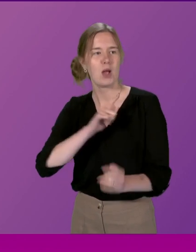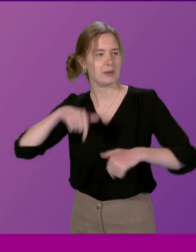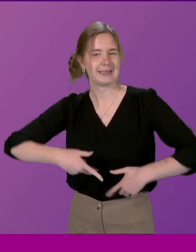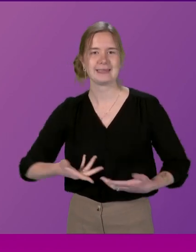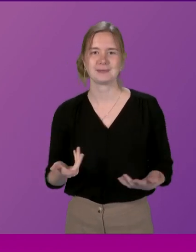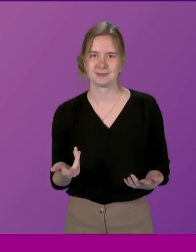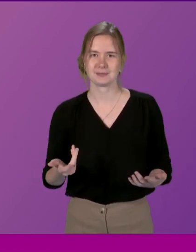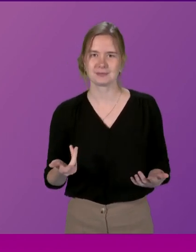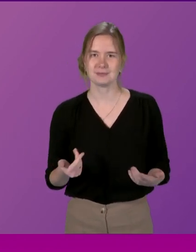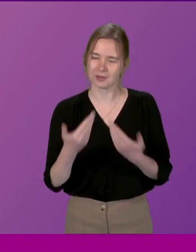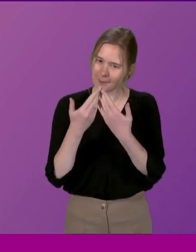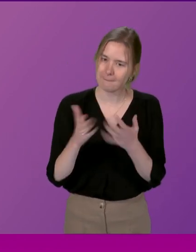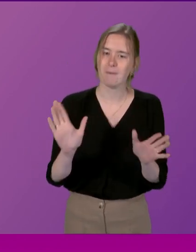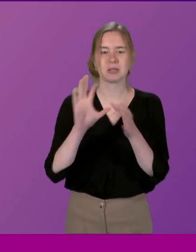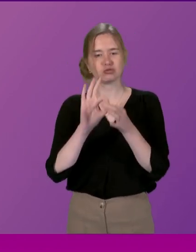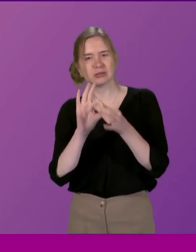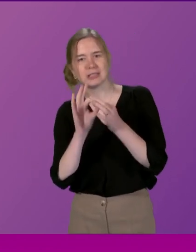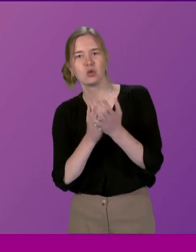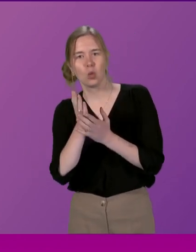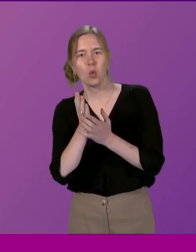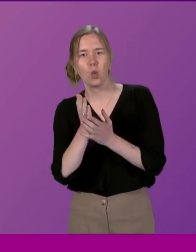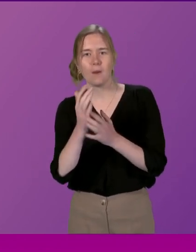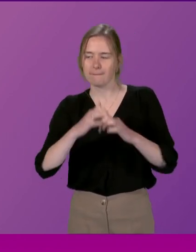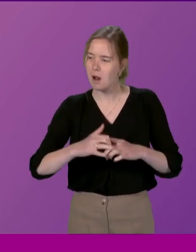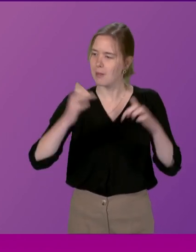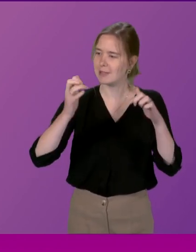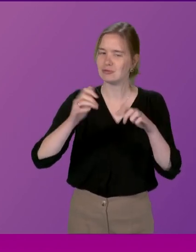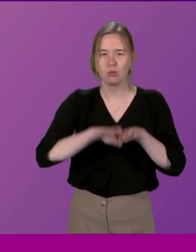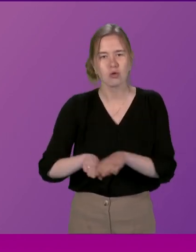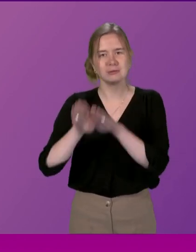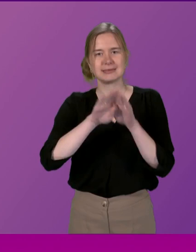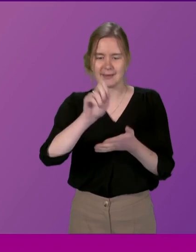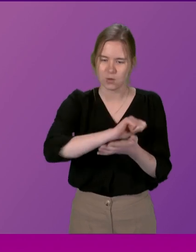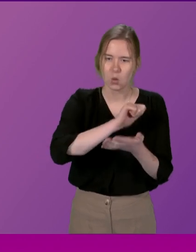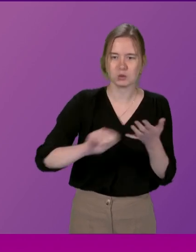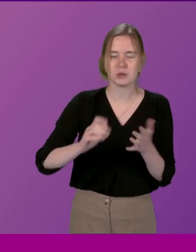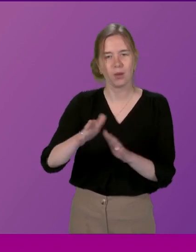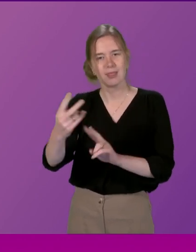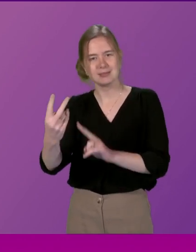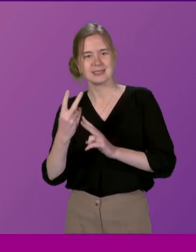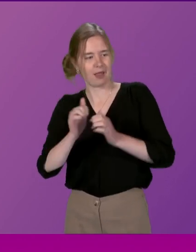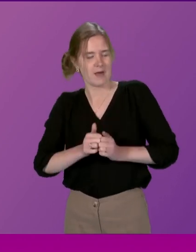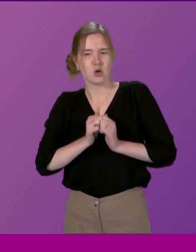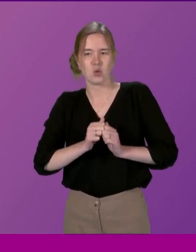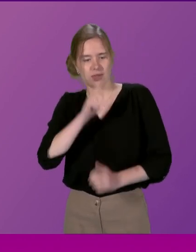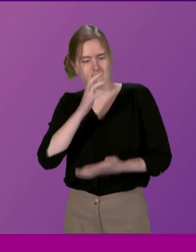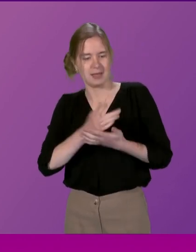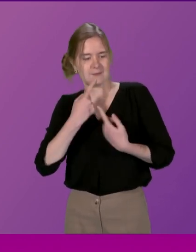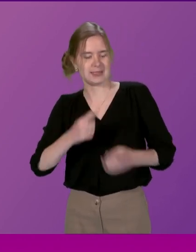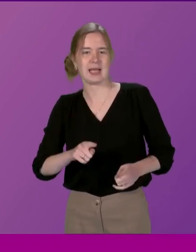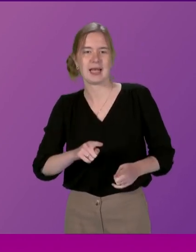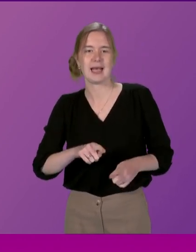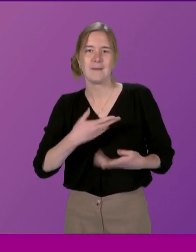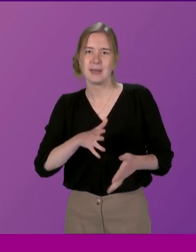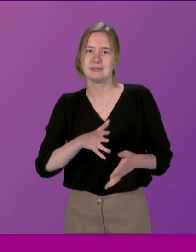about For the public to actually engage in parliamentary democracy and vote Is actually for them to see value in what they believe and what they're saying